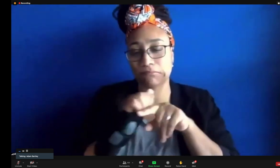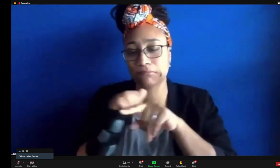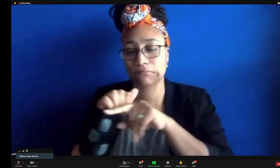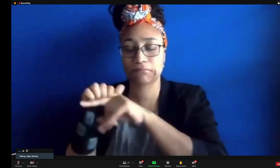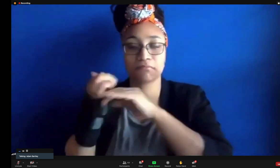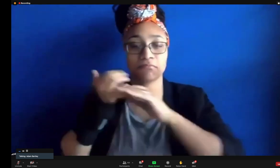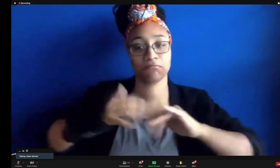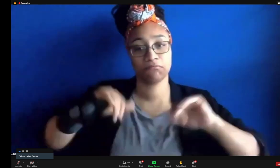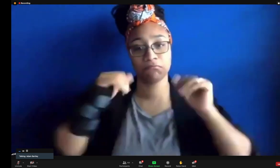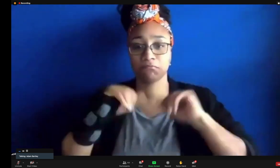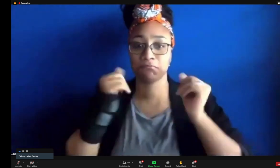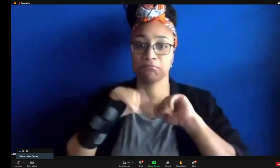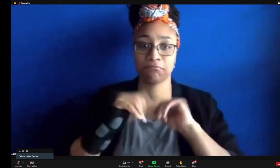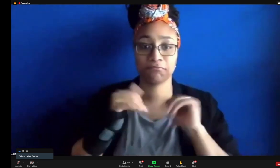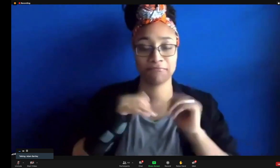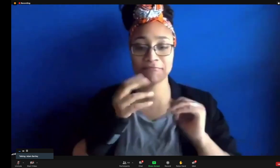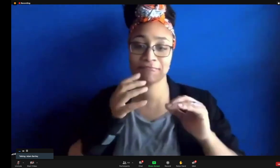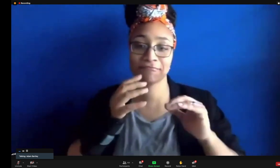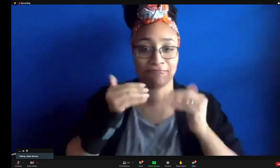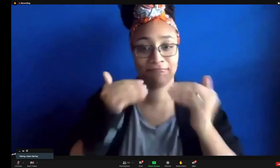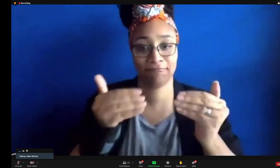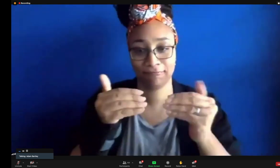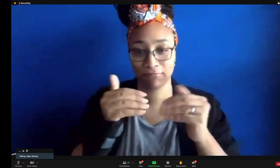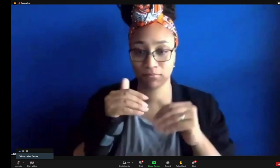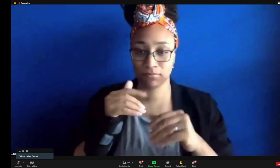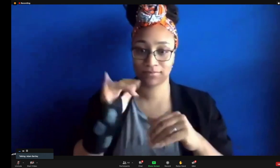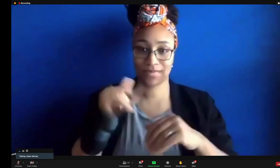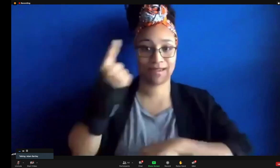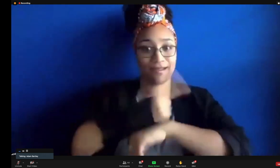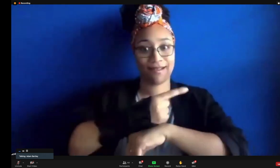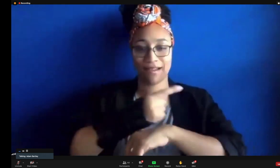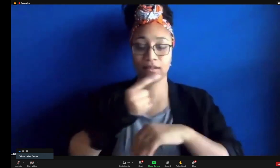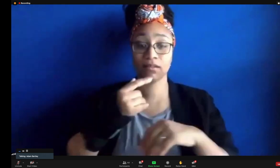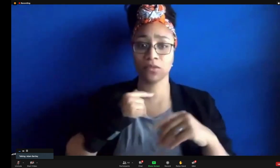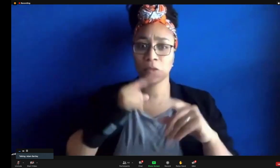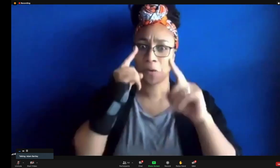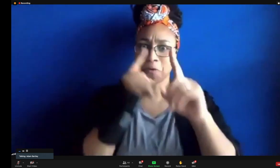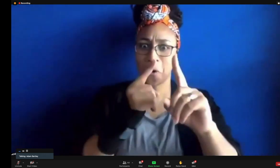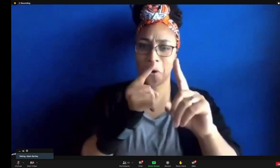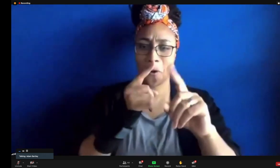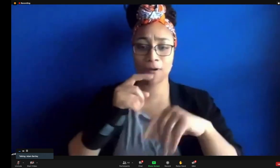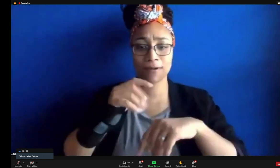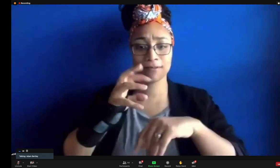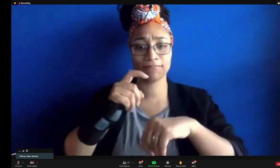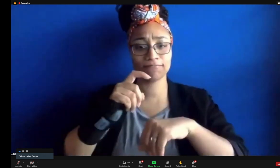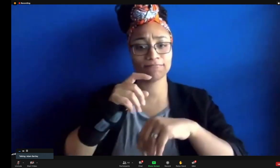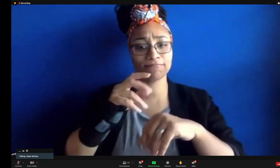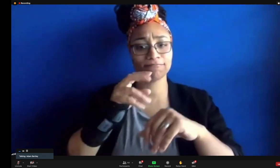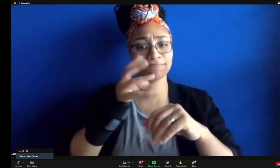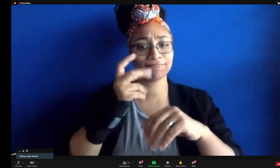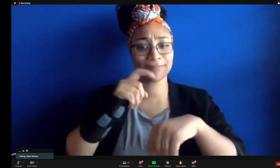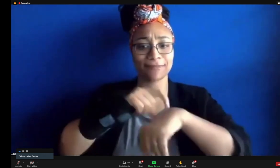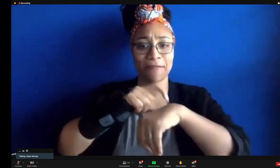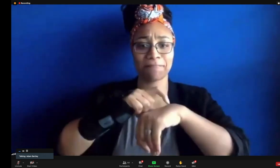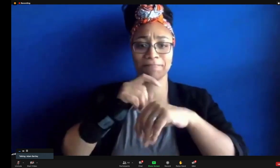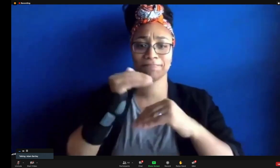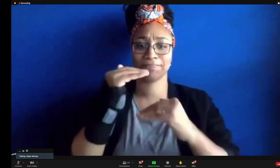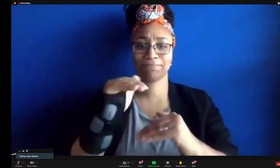time of rehearsals until I feel on the ball, ready to go. And then that day, I set my target to